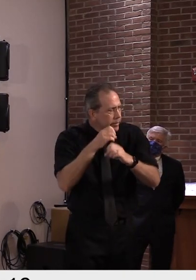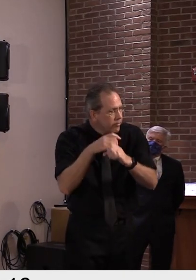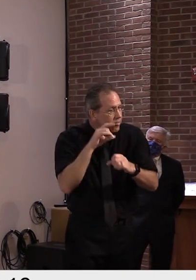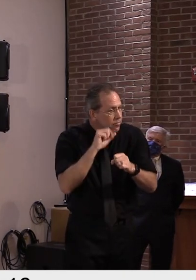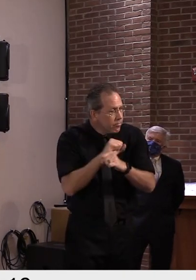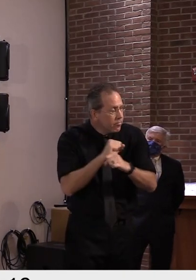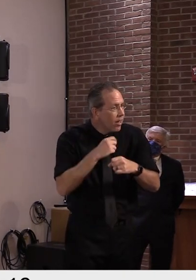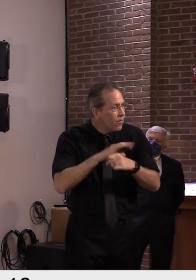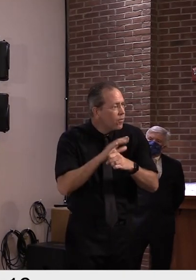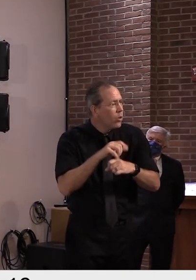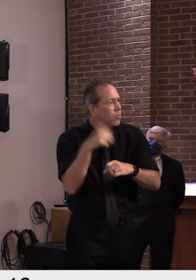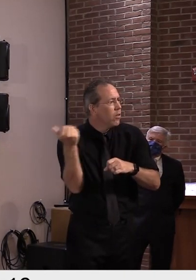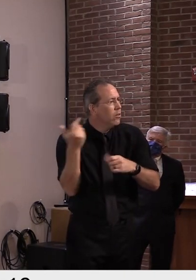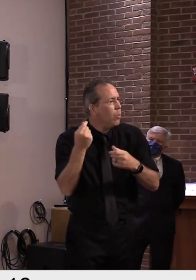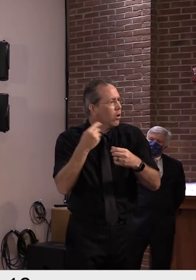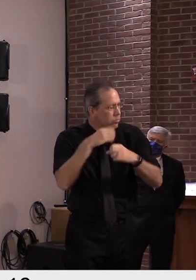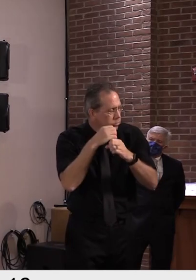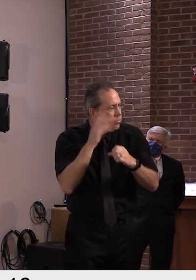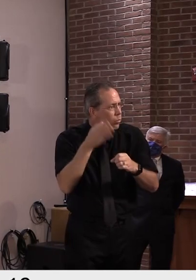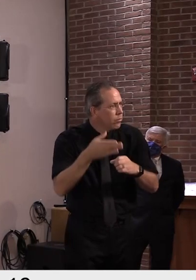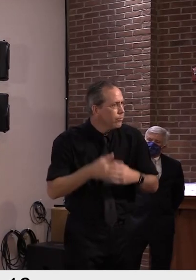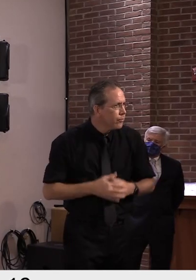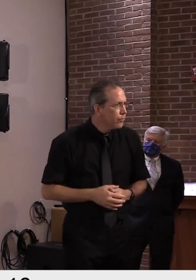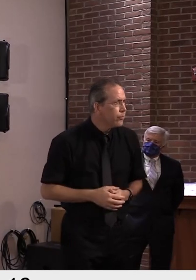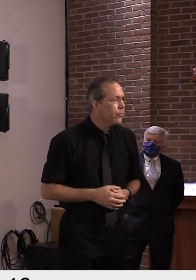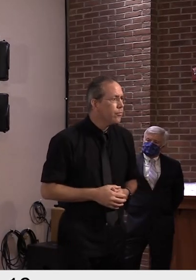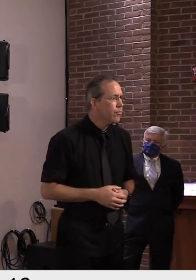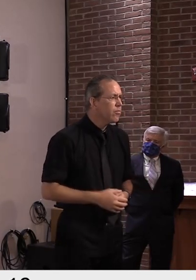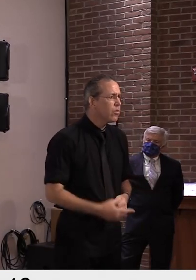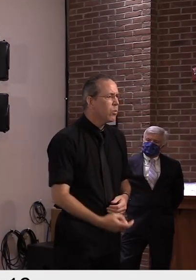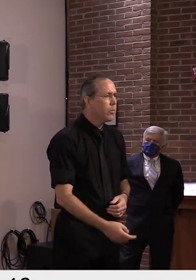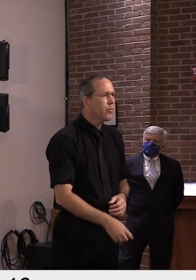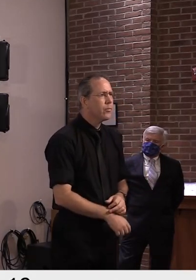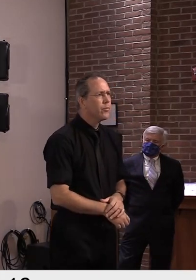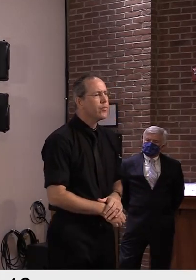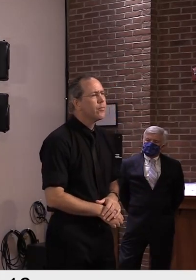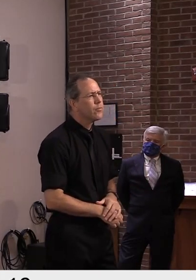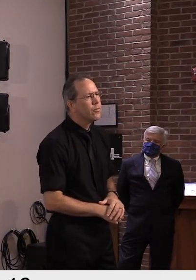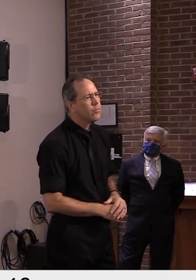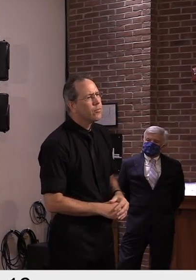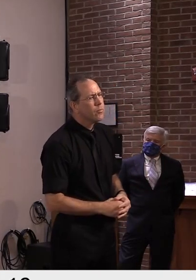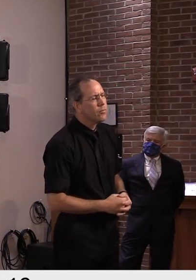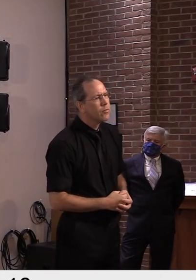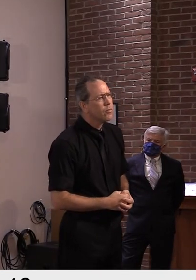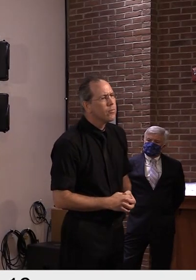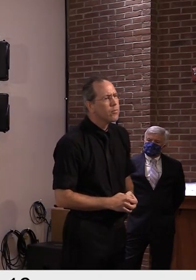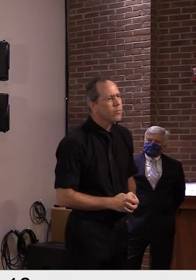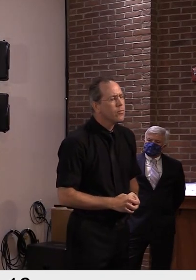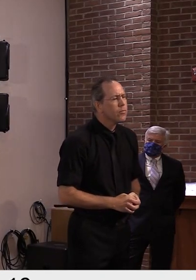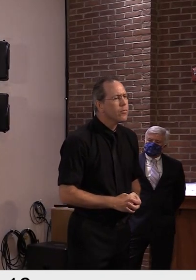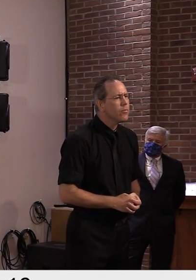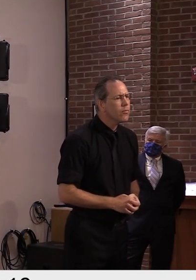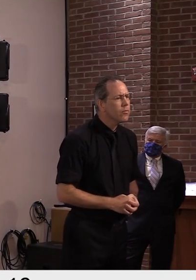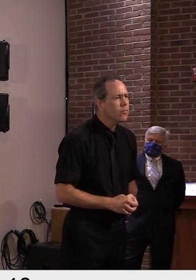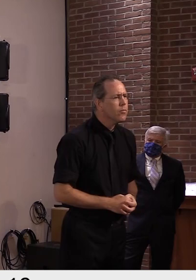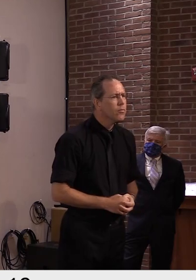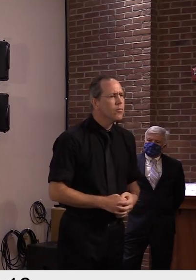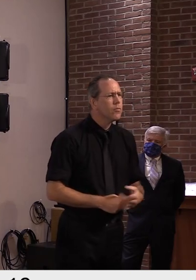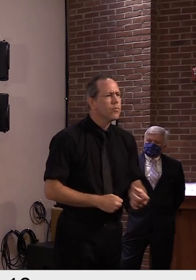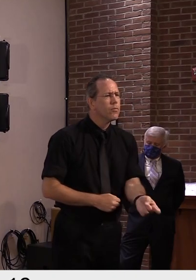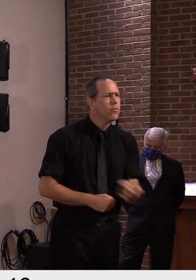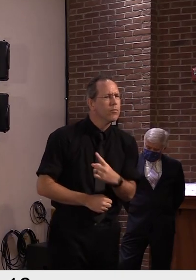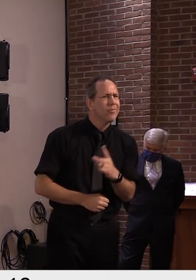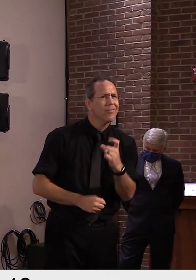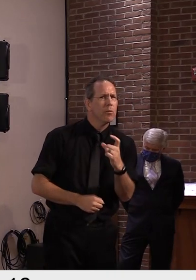death. Thank you. Thank you. you. And quickly, there's been also a lot of press